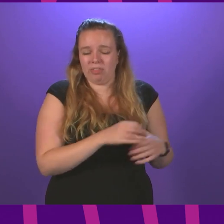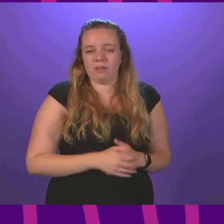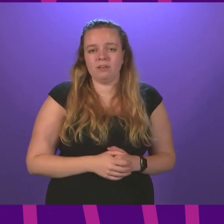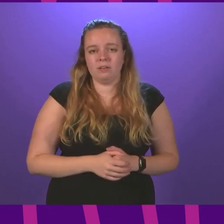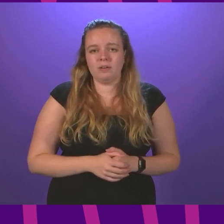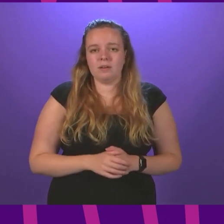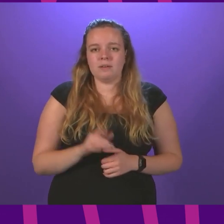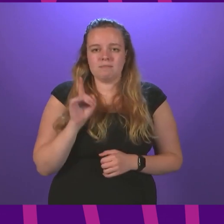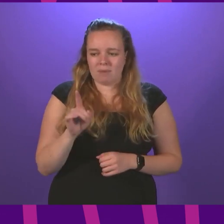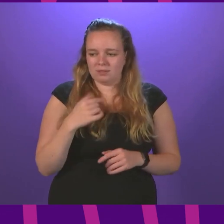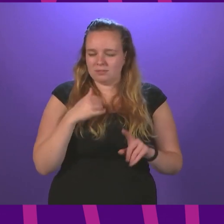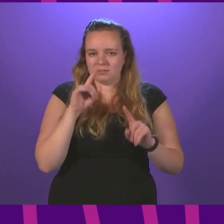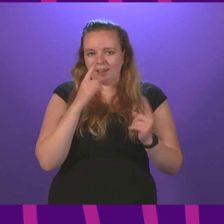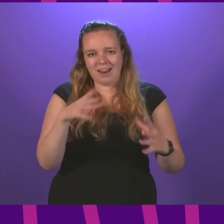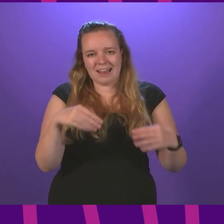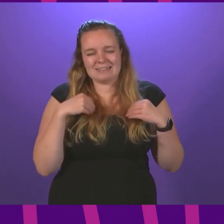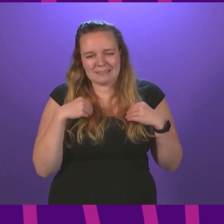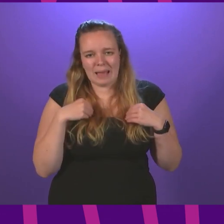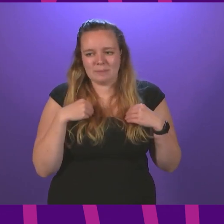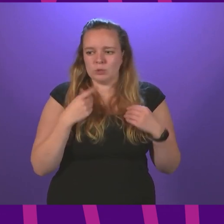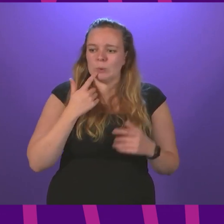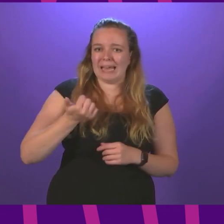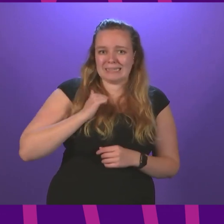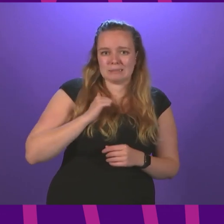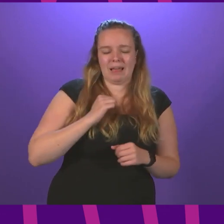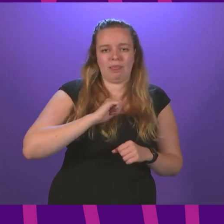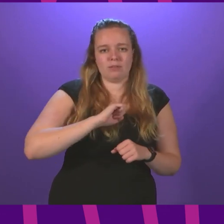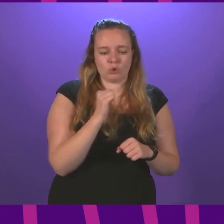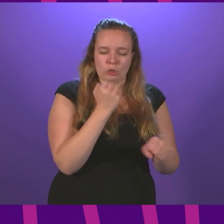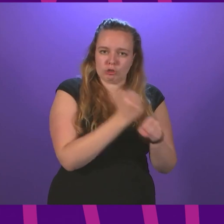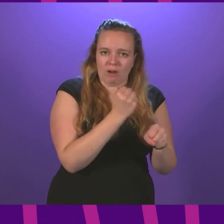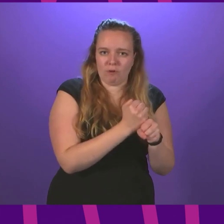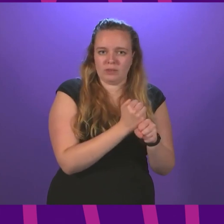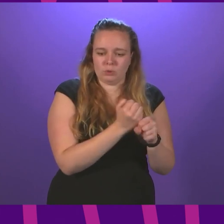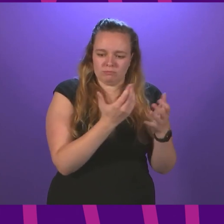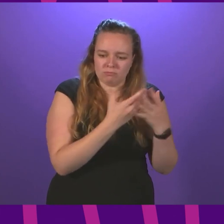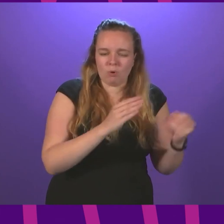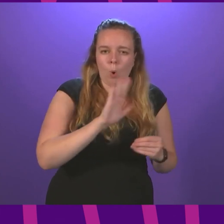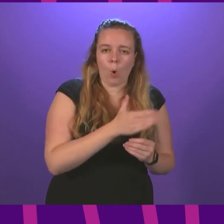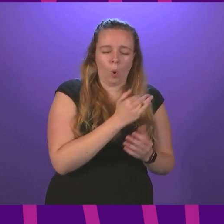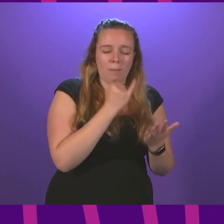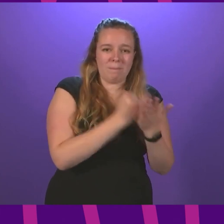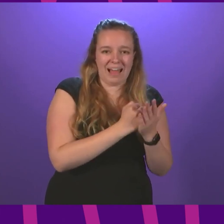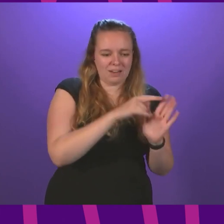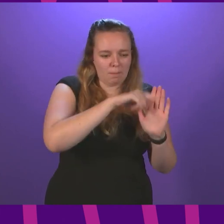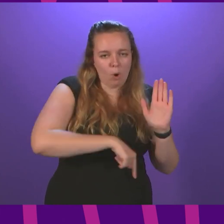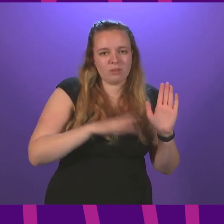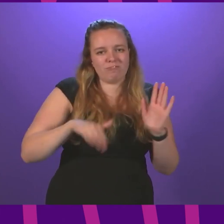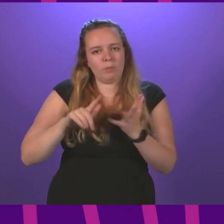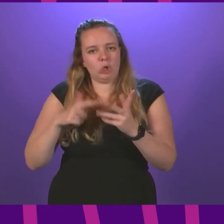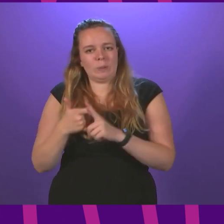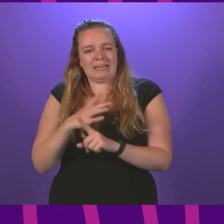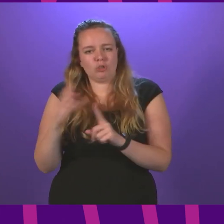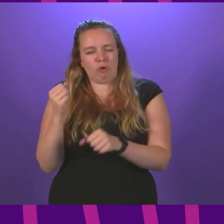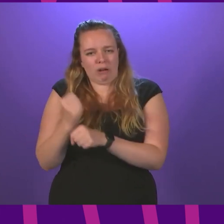But it is not reasonable or acceptable to expect the Scottish Government to mitigate every bad policy decision by a UK